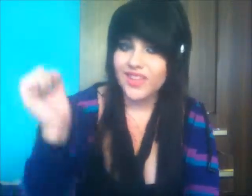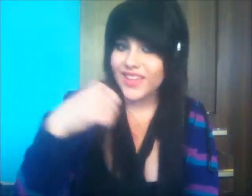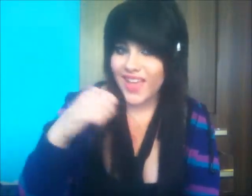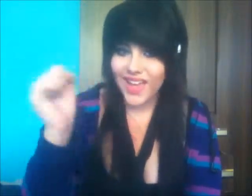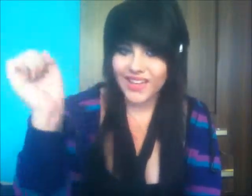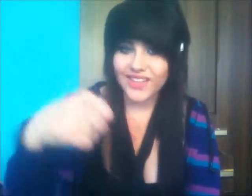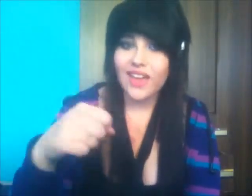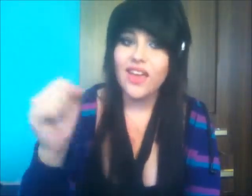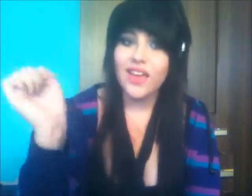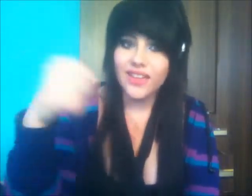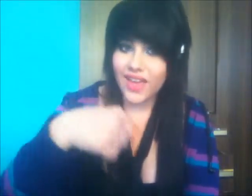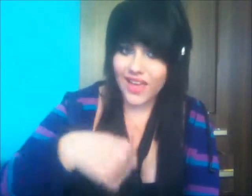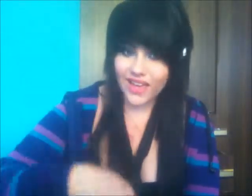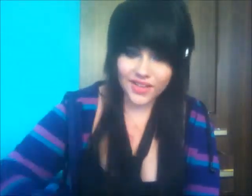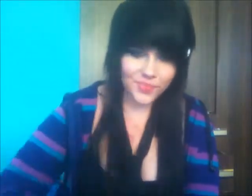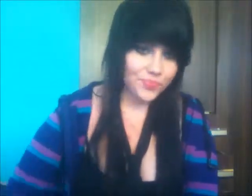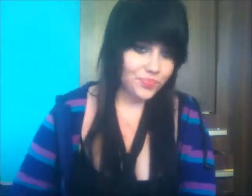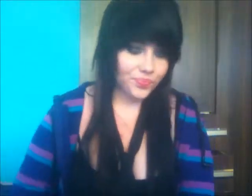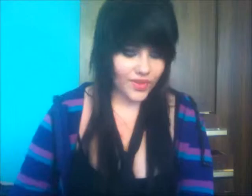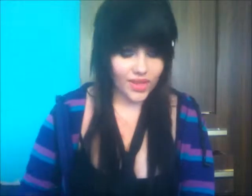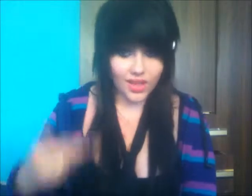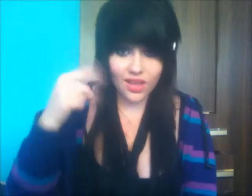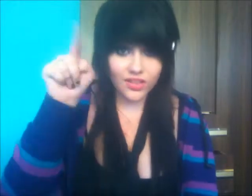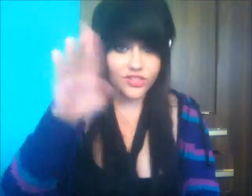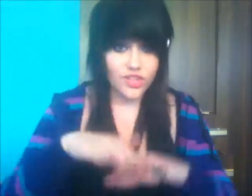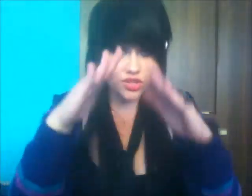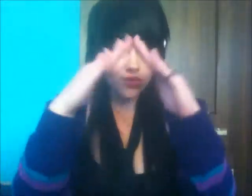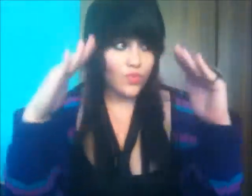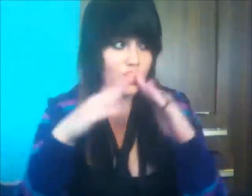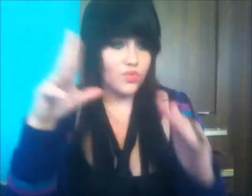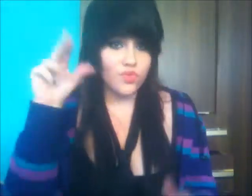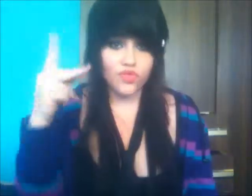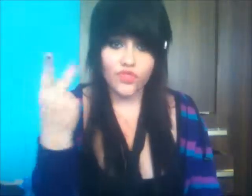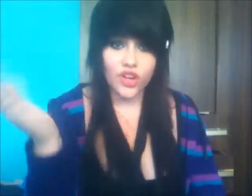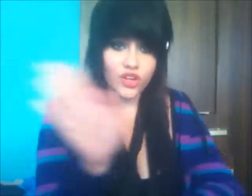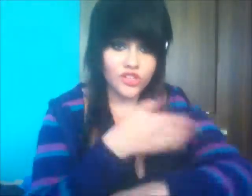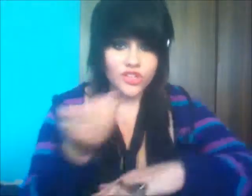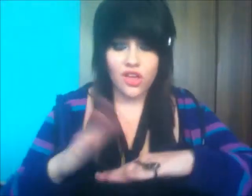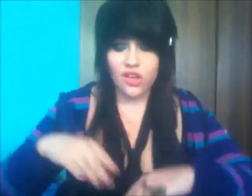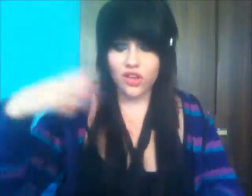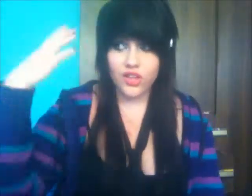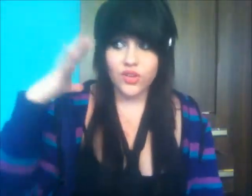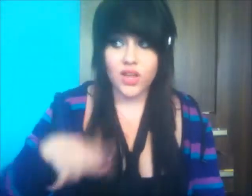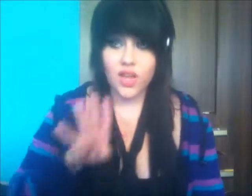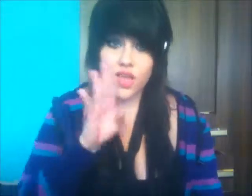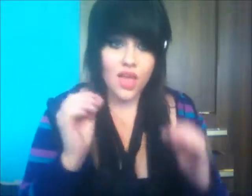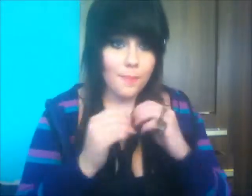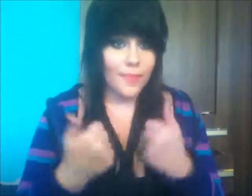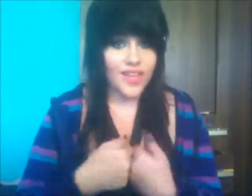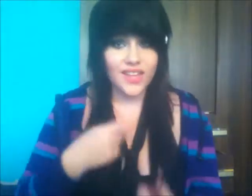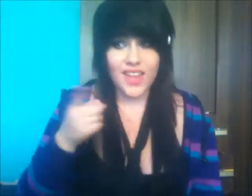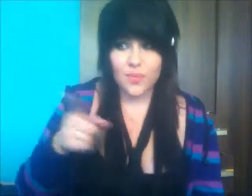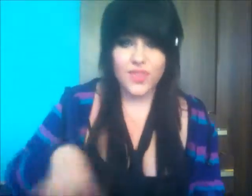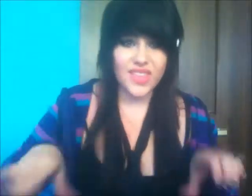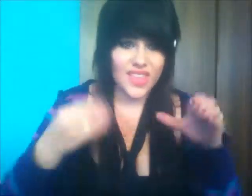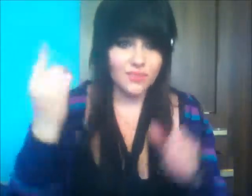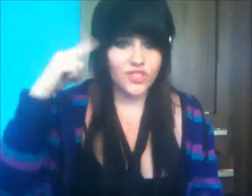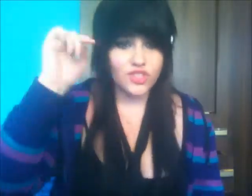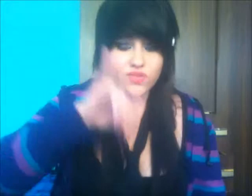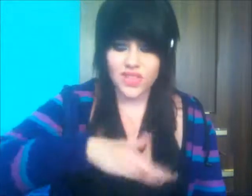Yeah, yeah, yeah, yeah I saw you on the roof, but it's all on the radio Maybe now it's in, makes you